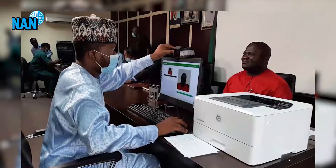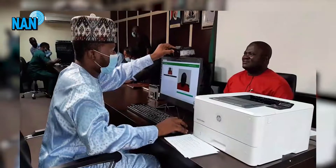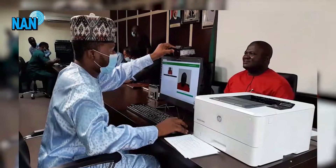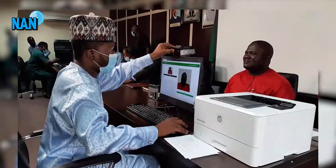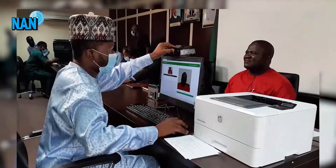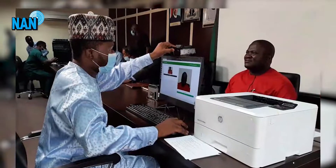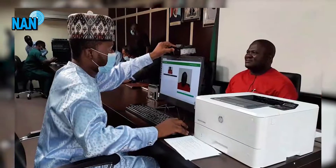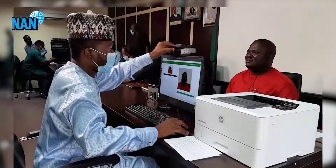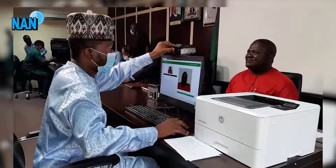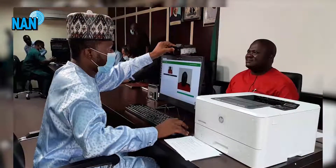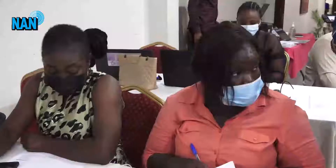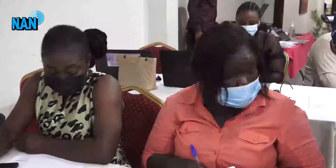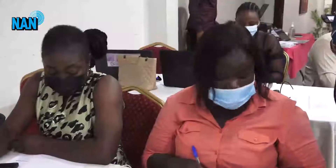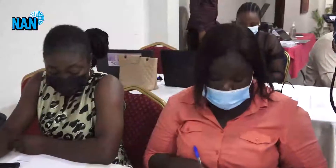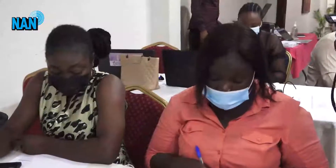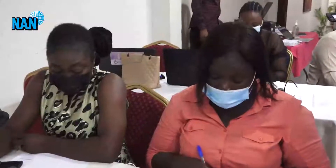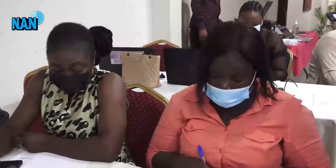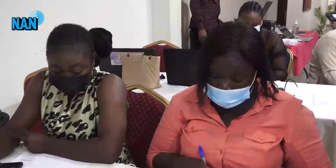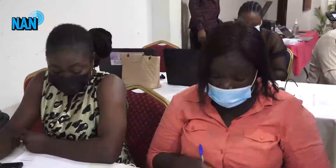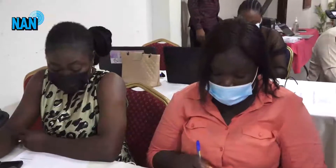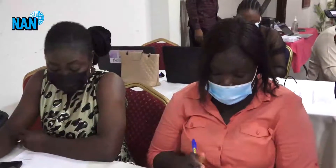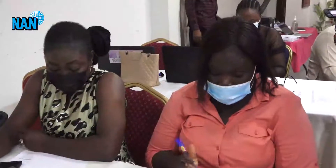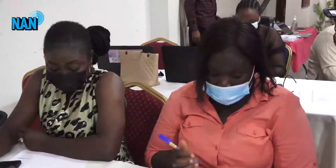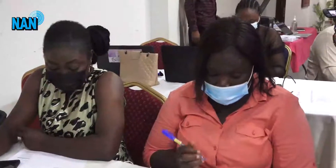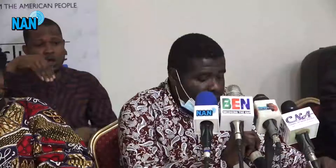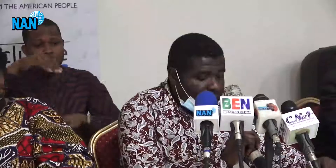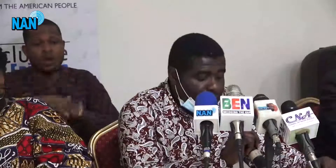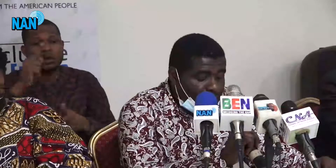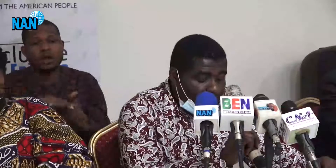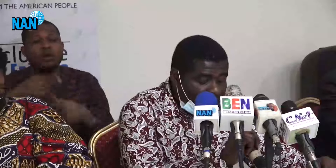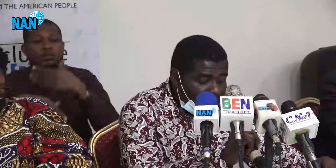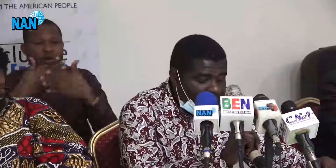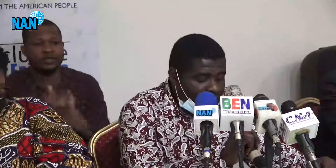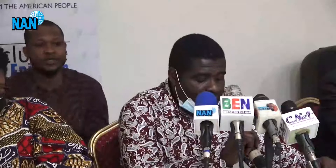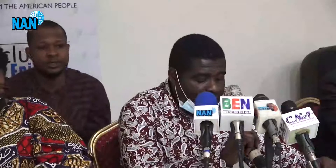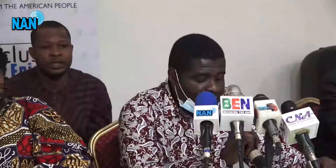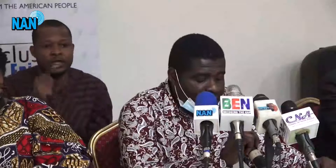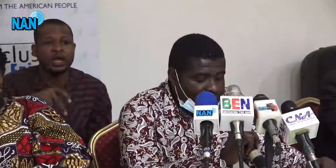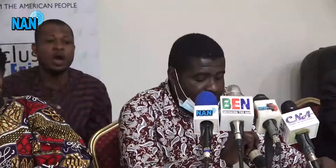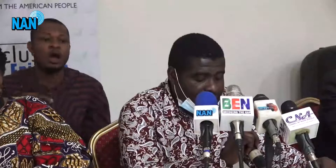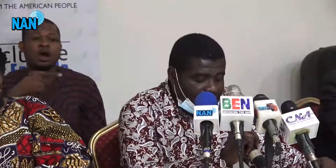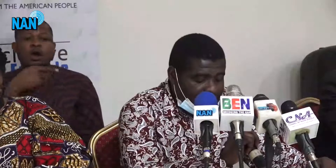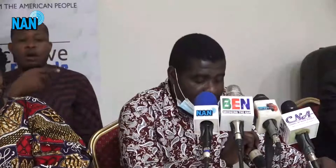PWDs were not left behind in the CVR exercise. The police and other security agencies